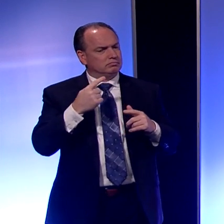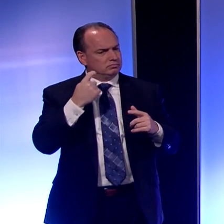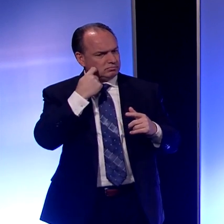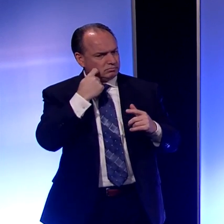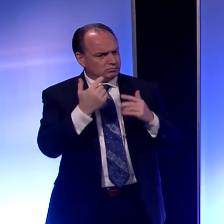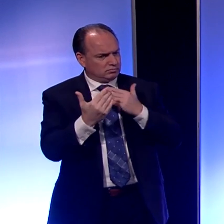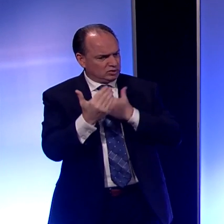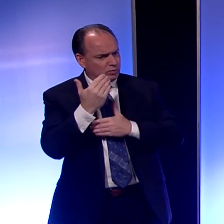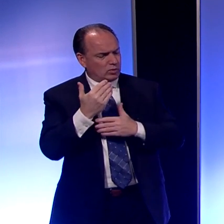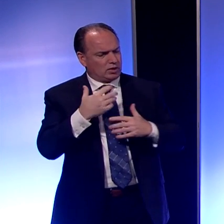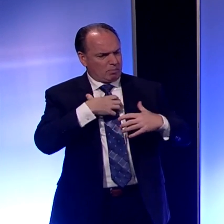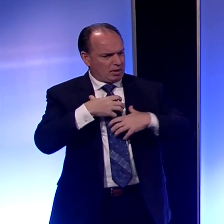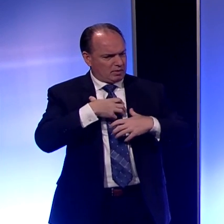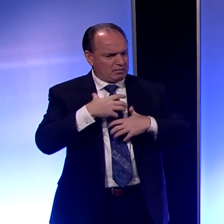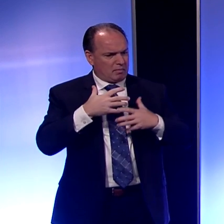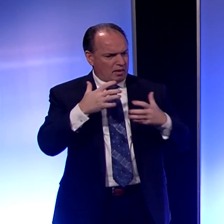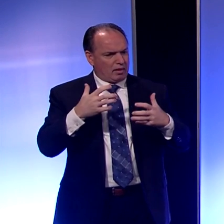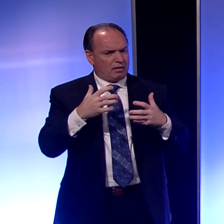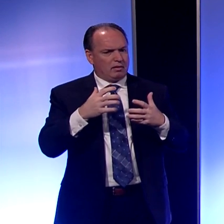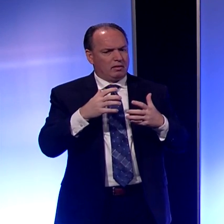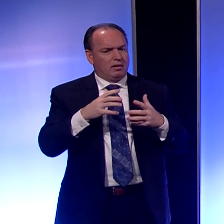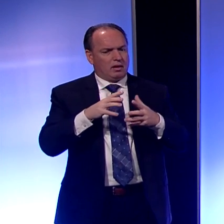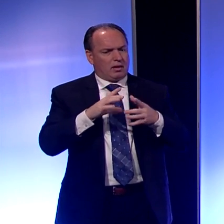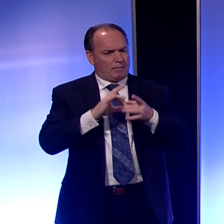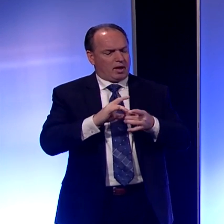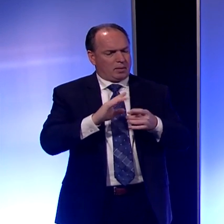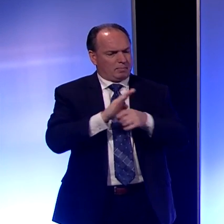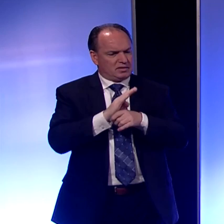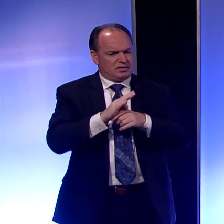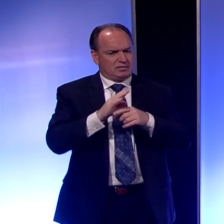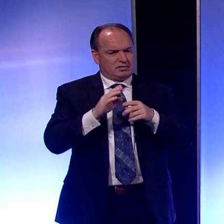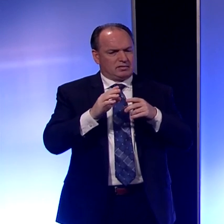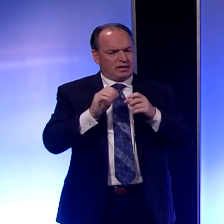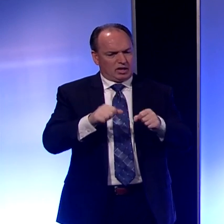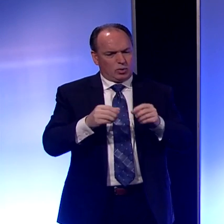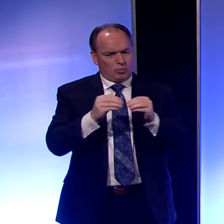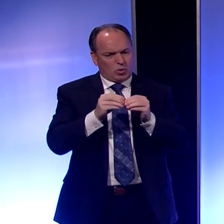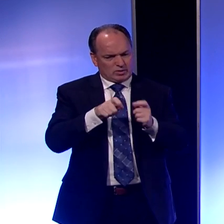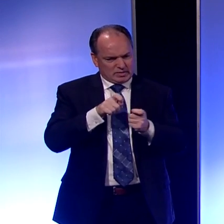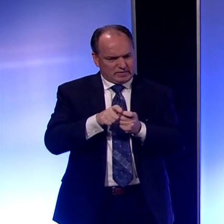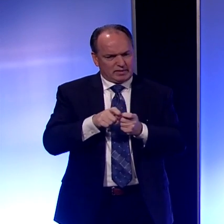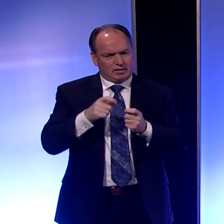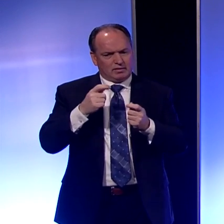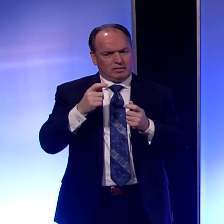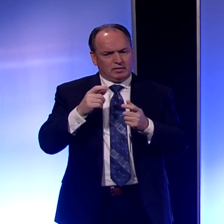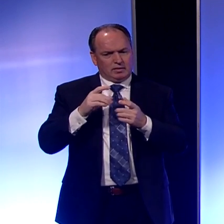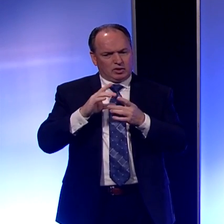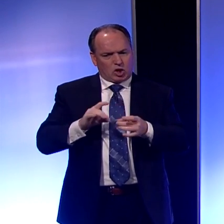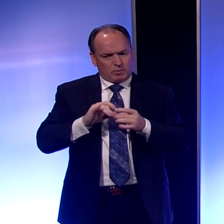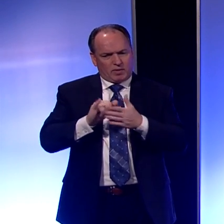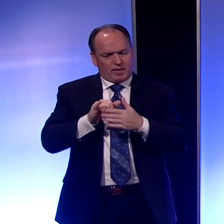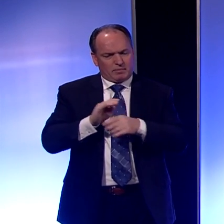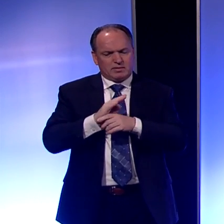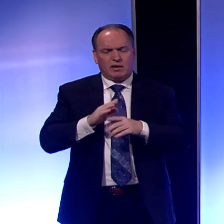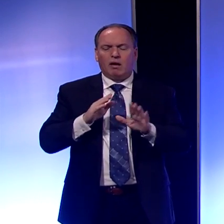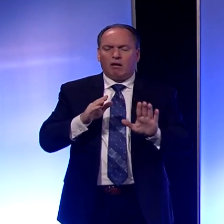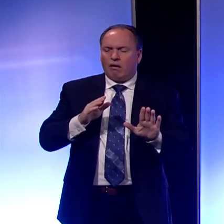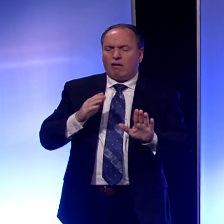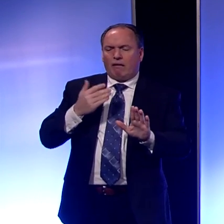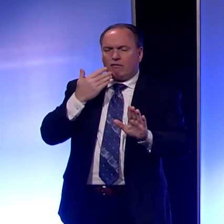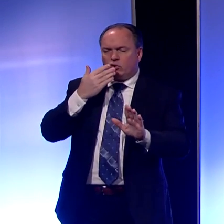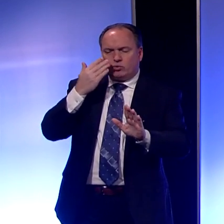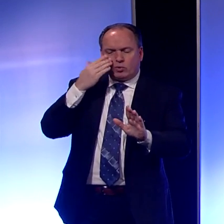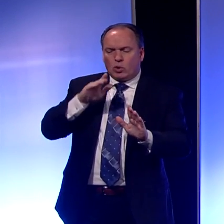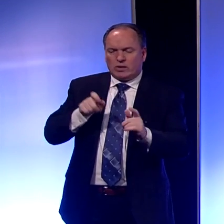increase. Can you give me a more specific number on that, how many complaints about businesses staying open you've had? I don't know that I have a specific